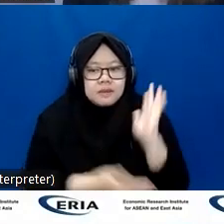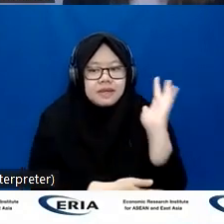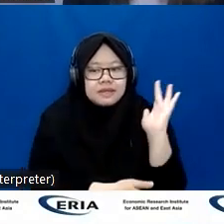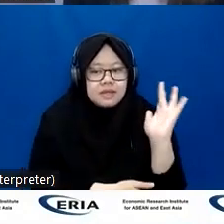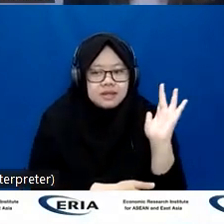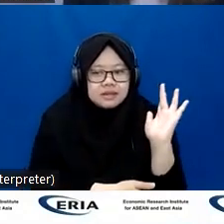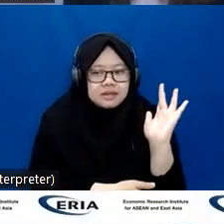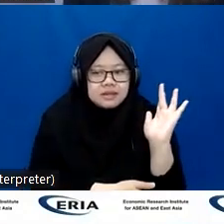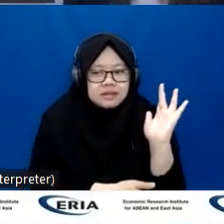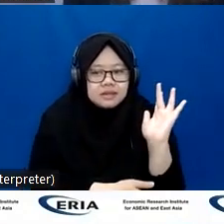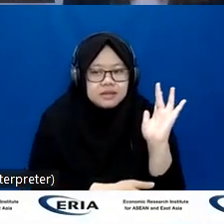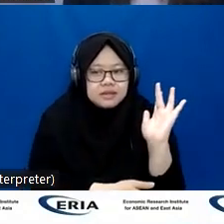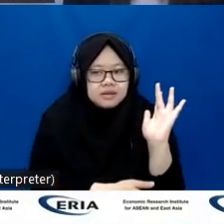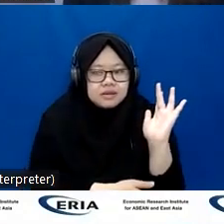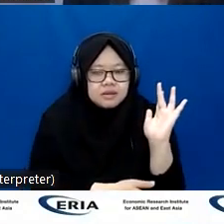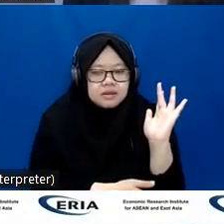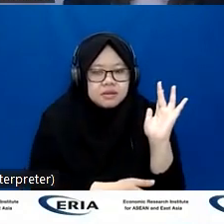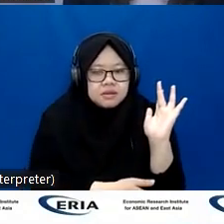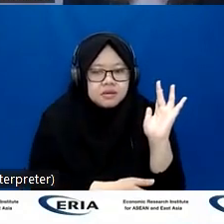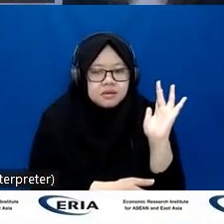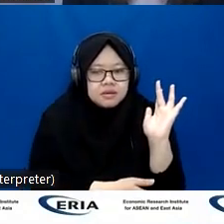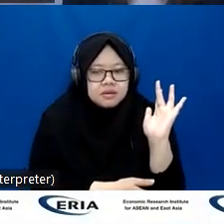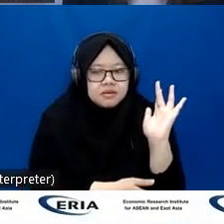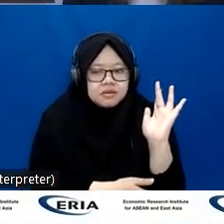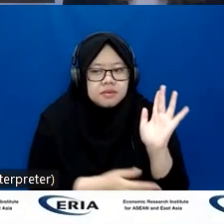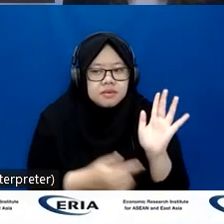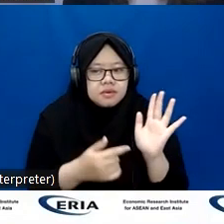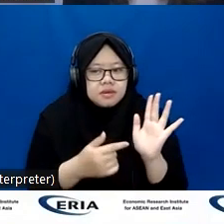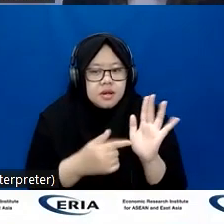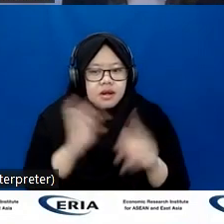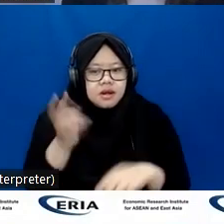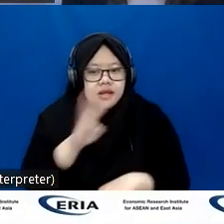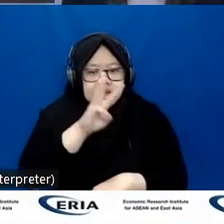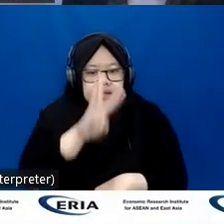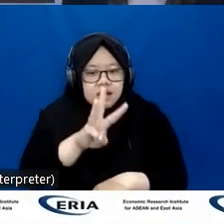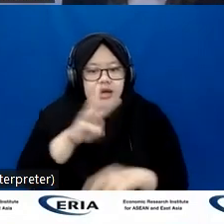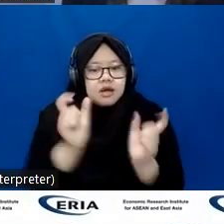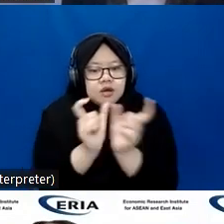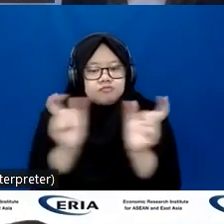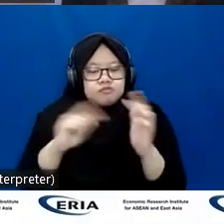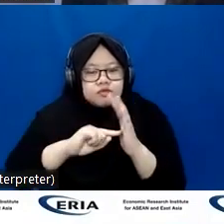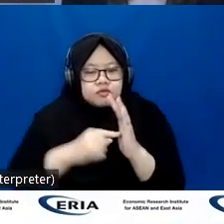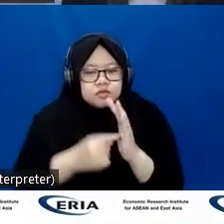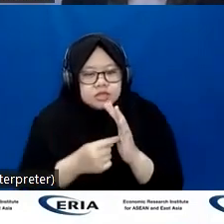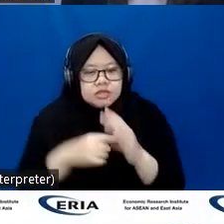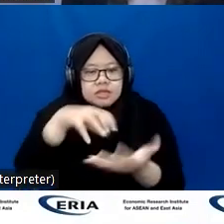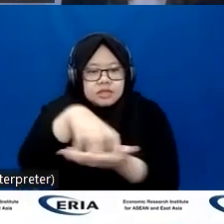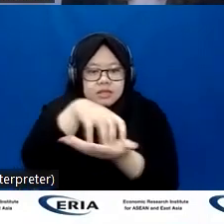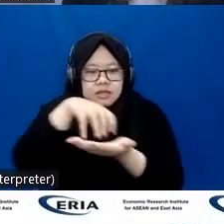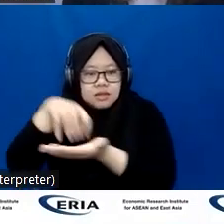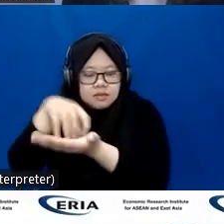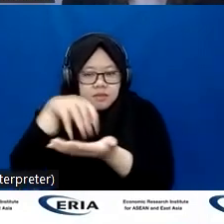others in the in the report highlighted three interesting case studies in the region, which are heart,